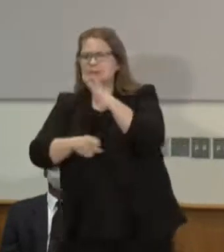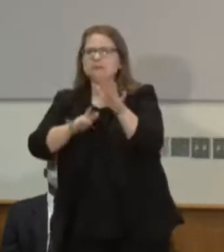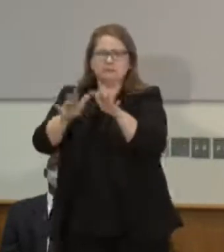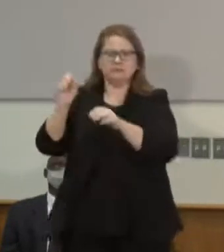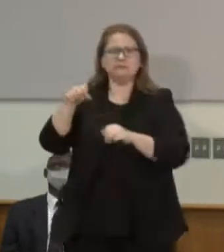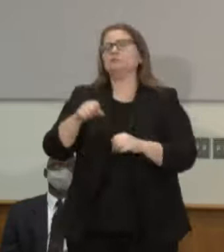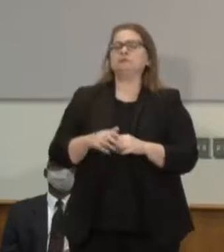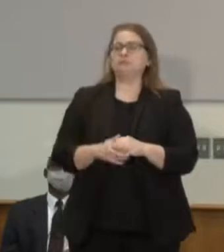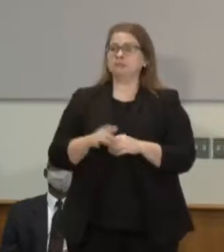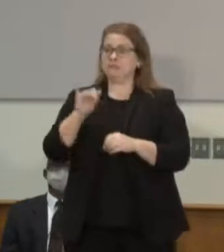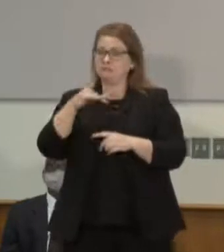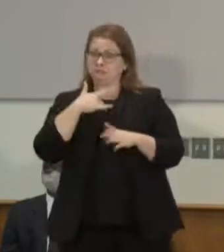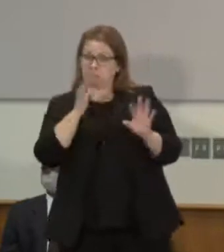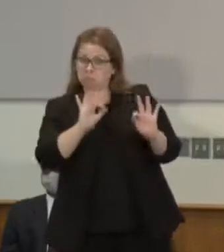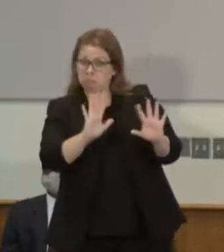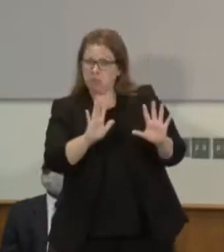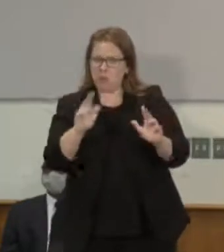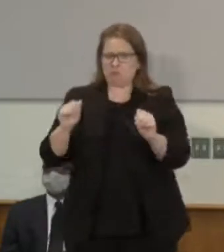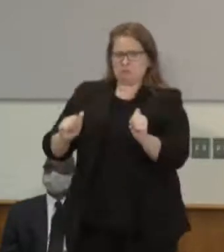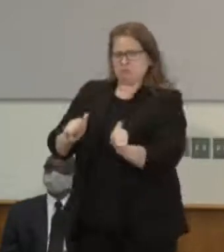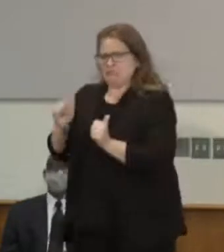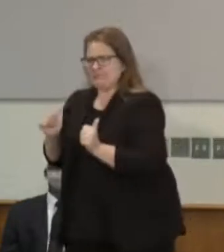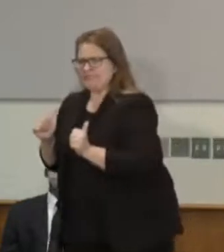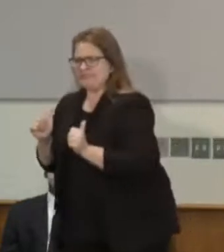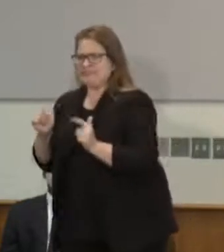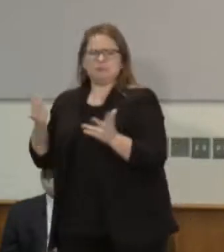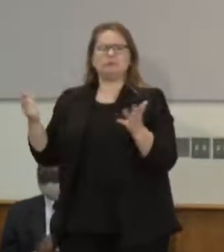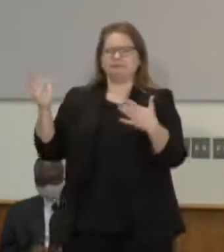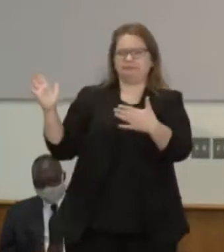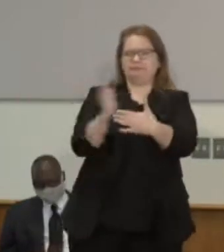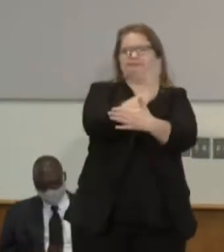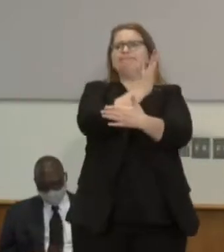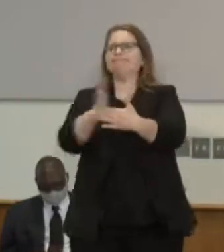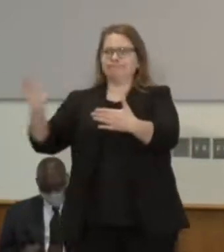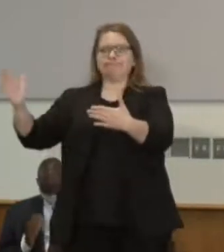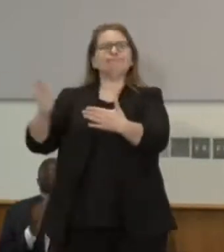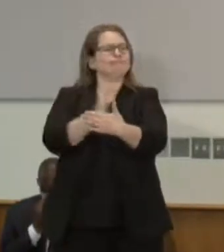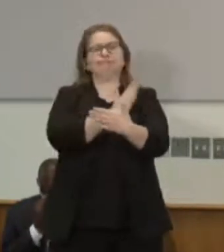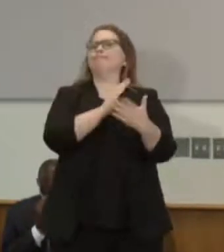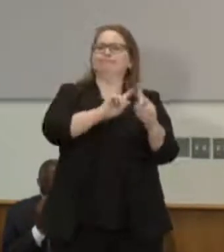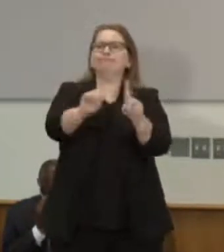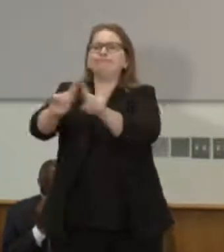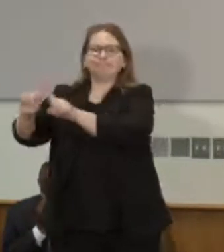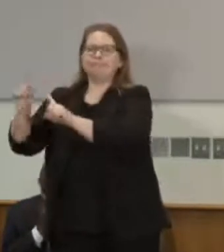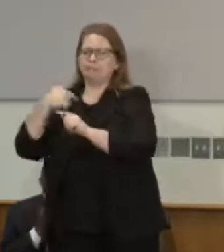use of chemical weapons and other non-lethal and then